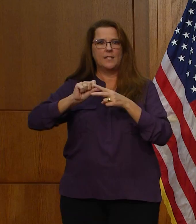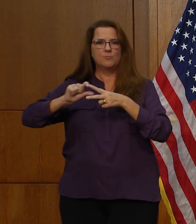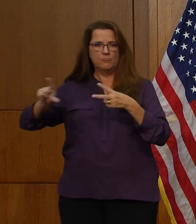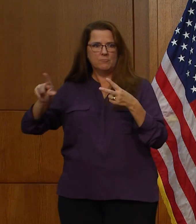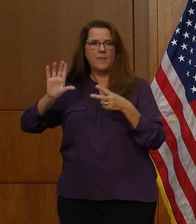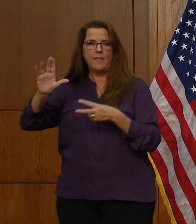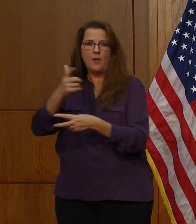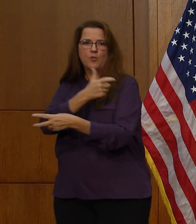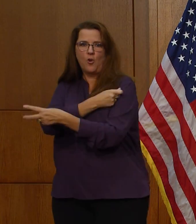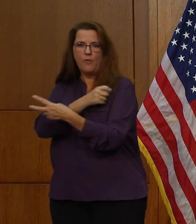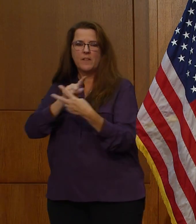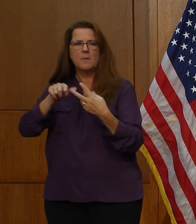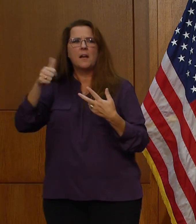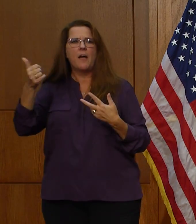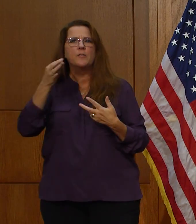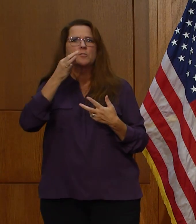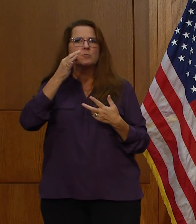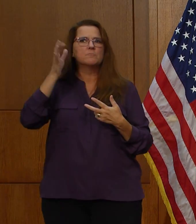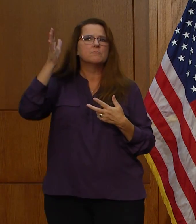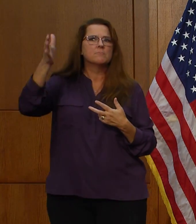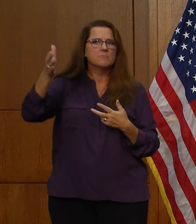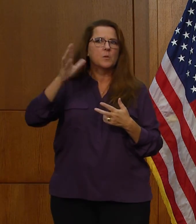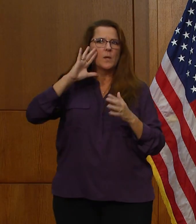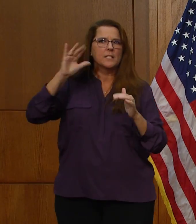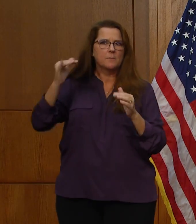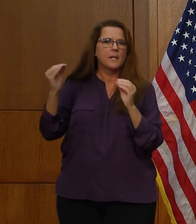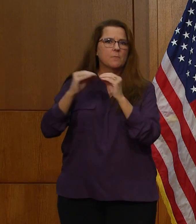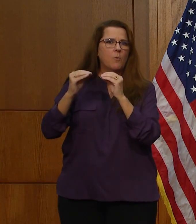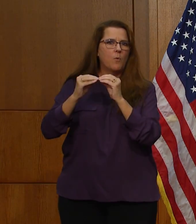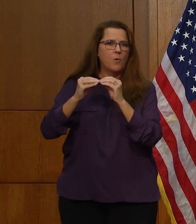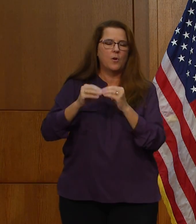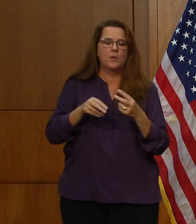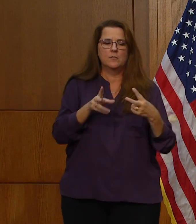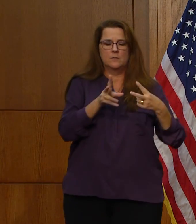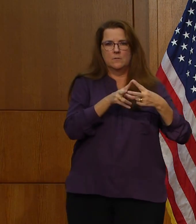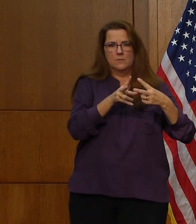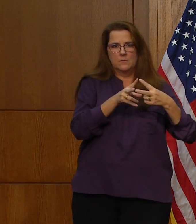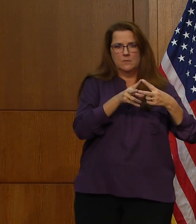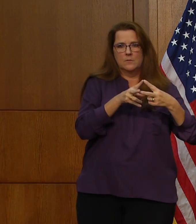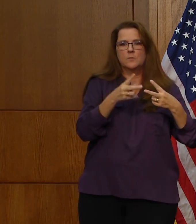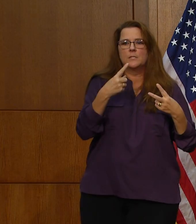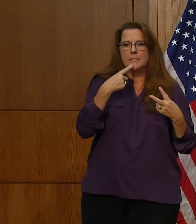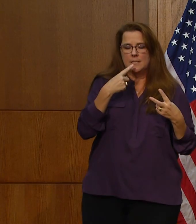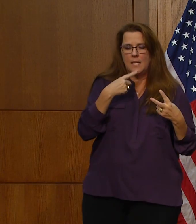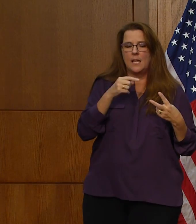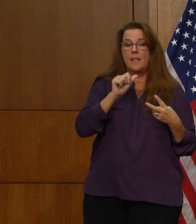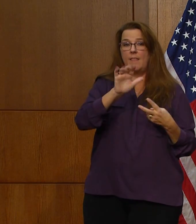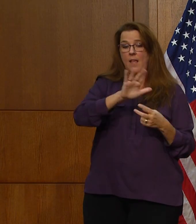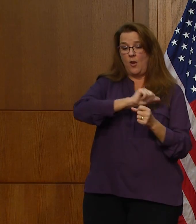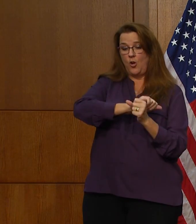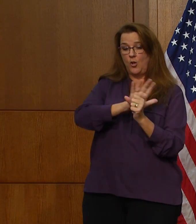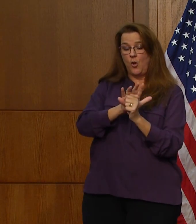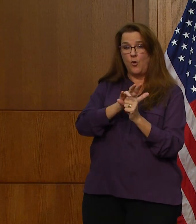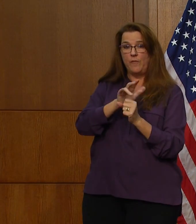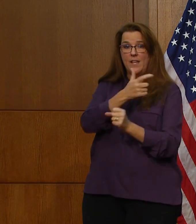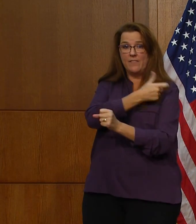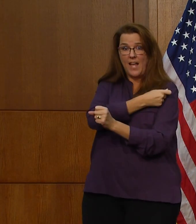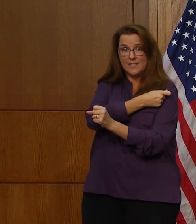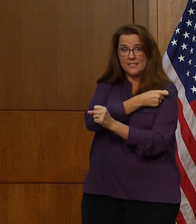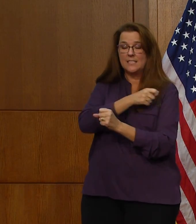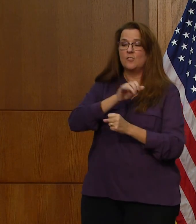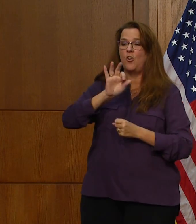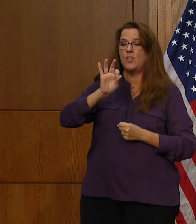are expected in the future. Pfizer and Moderna say that their COVID vaccines are 95